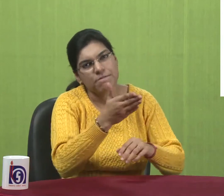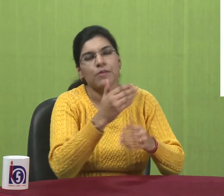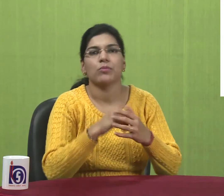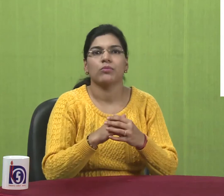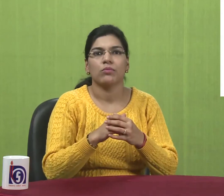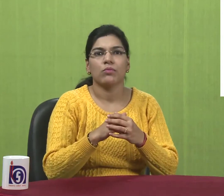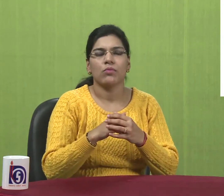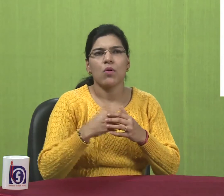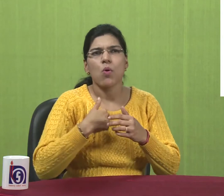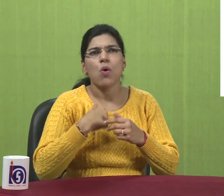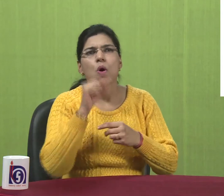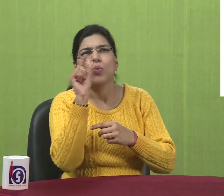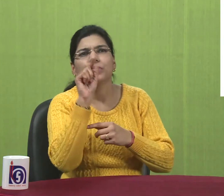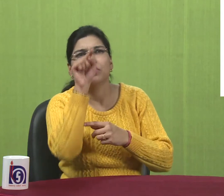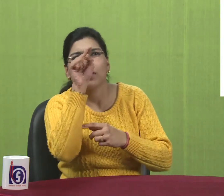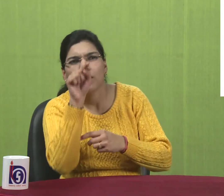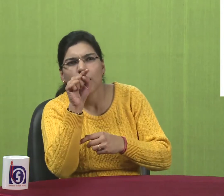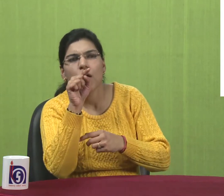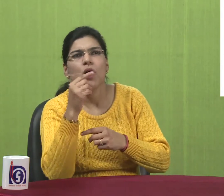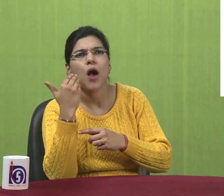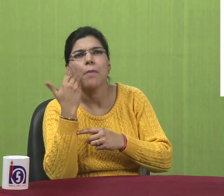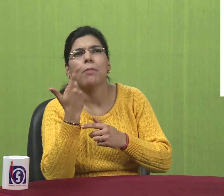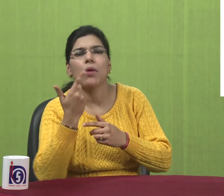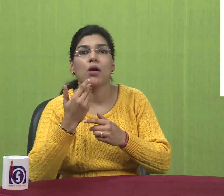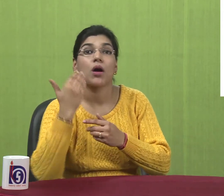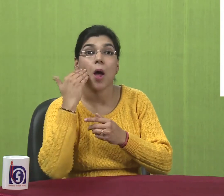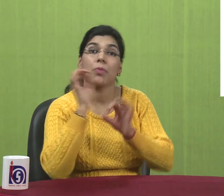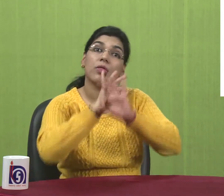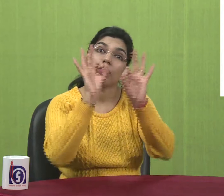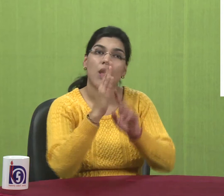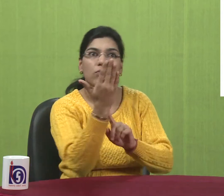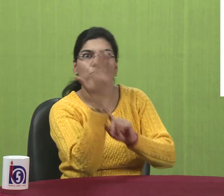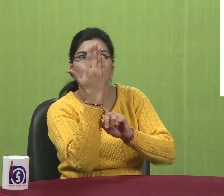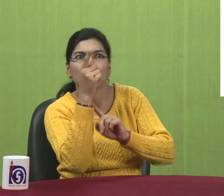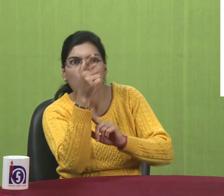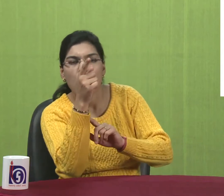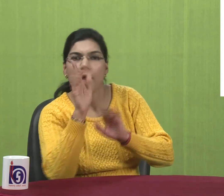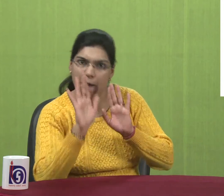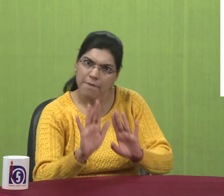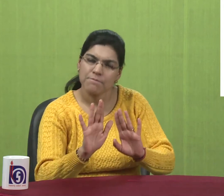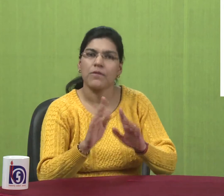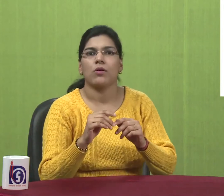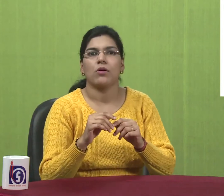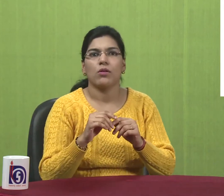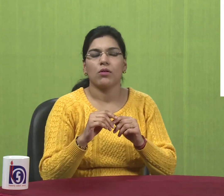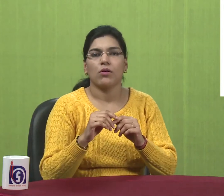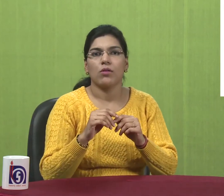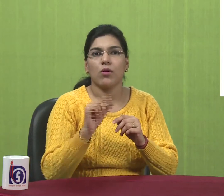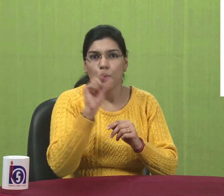The amount of it. And when was it done. Date and time. Is everything visible. On your computer.